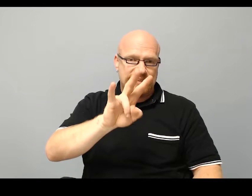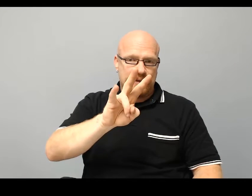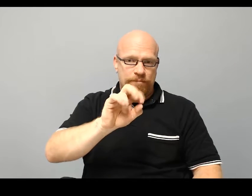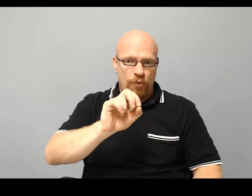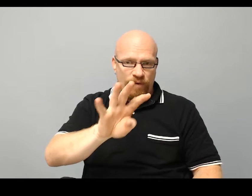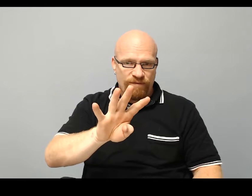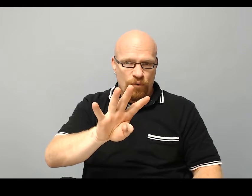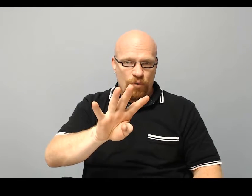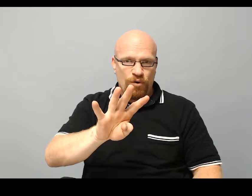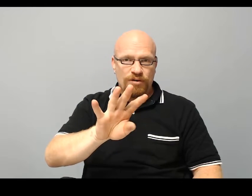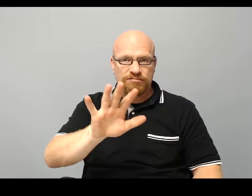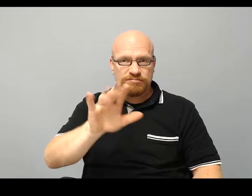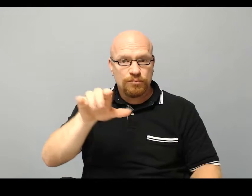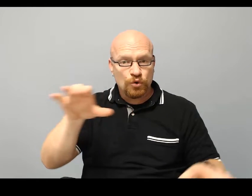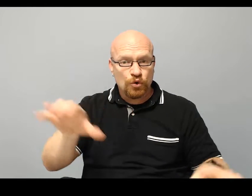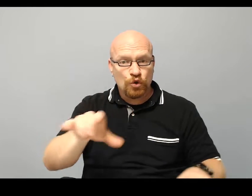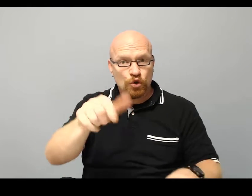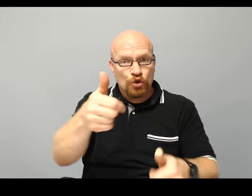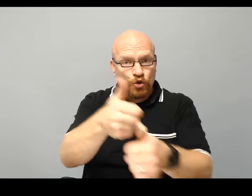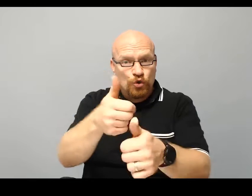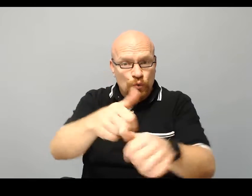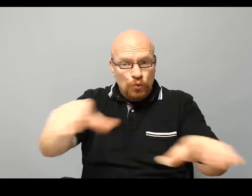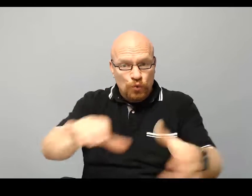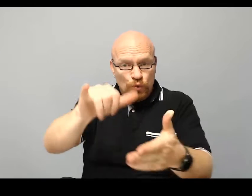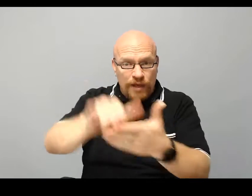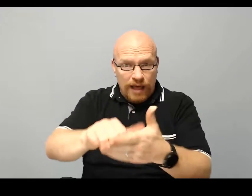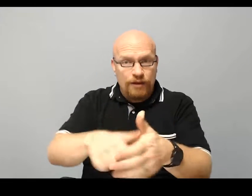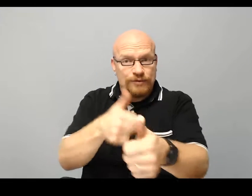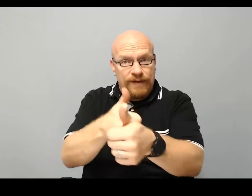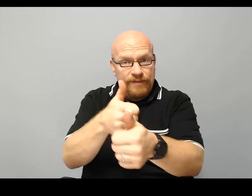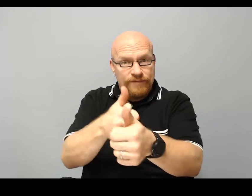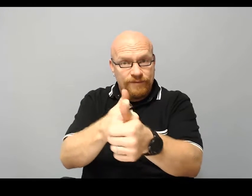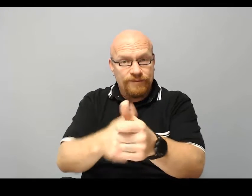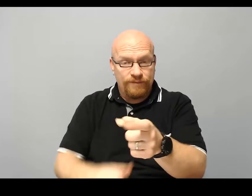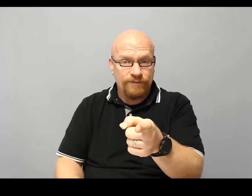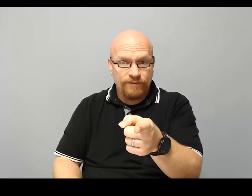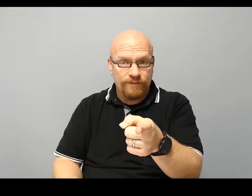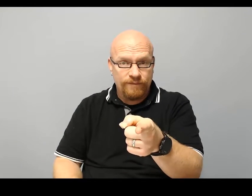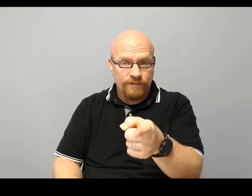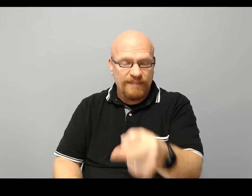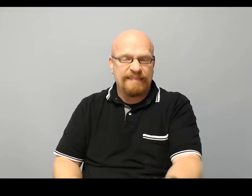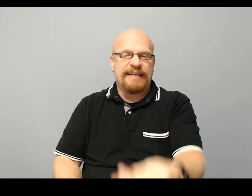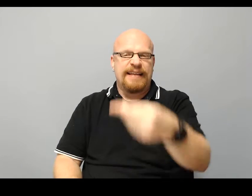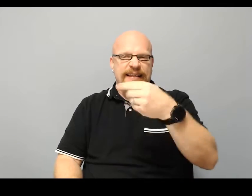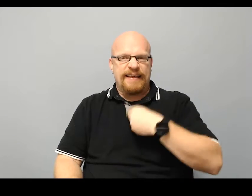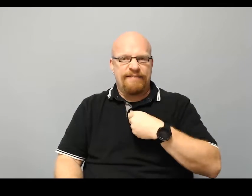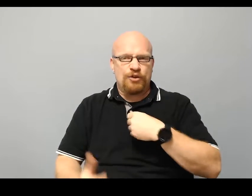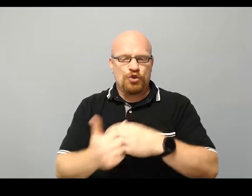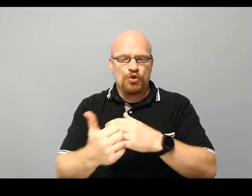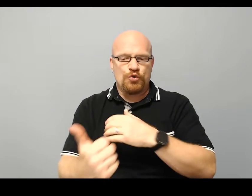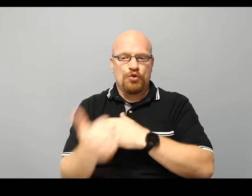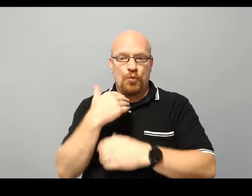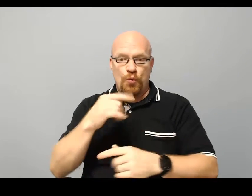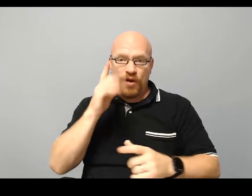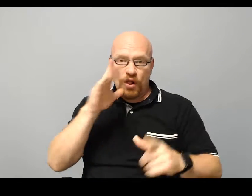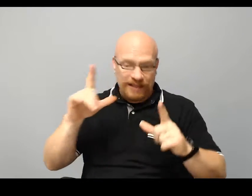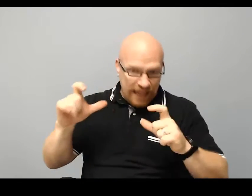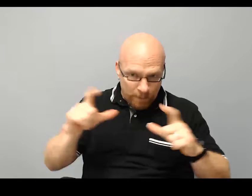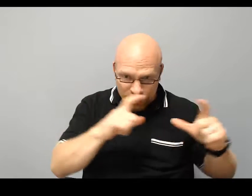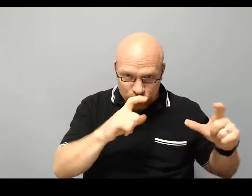7.4. You do that yourself. Give, see, you will, take a picture,